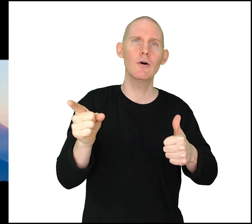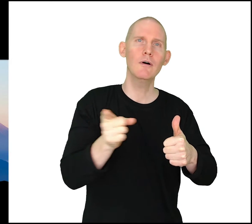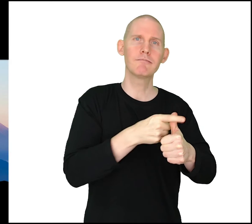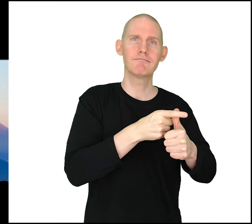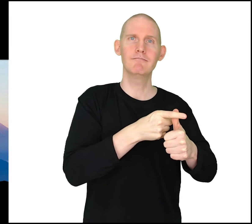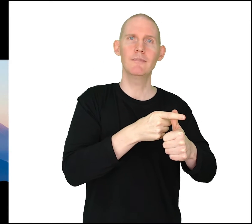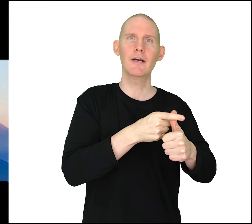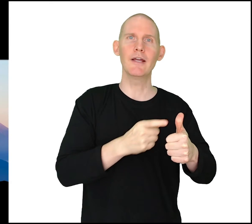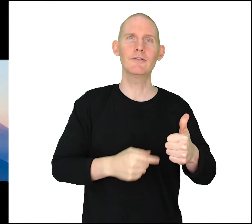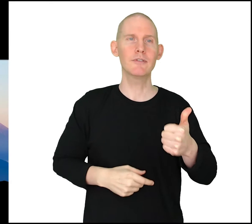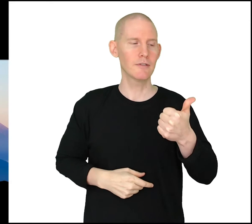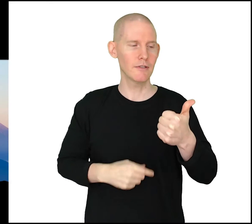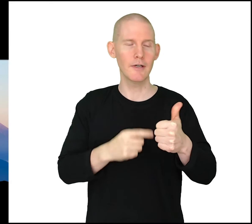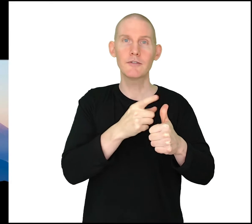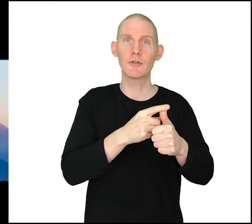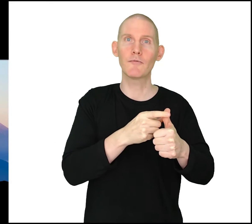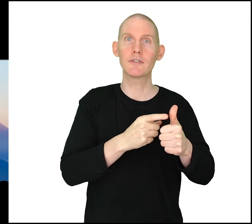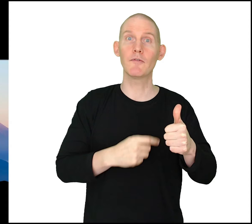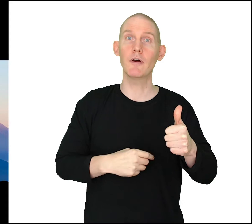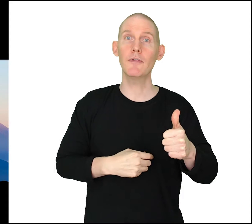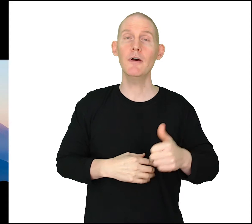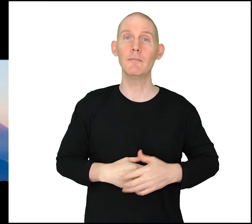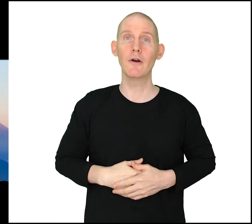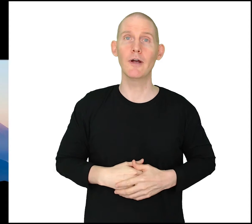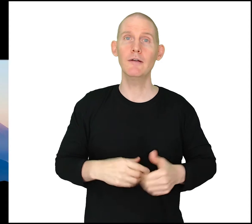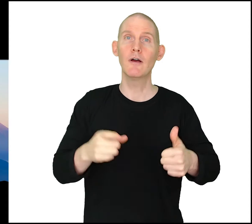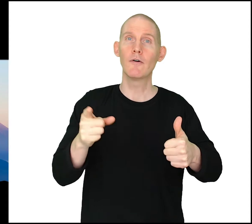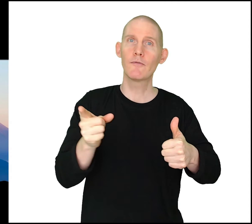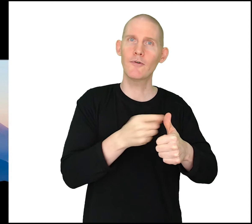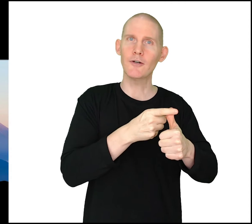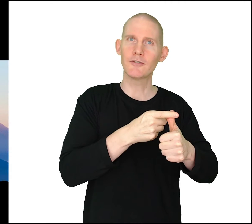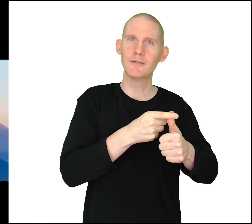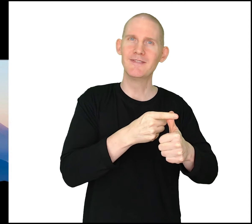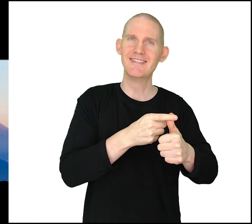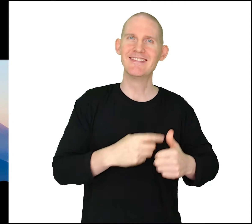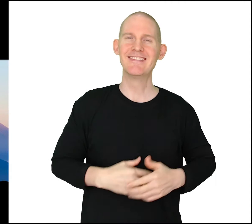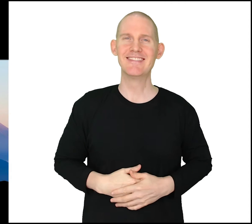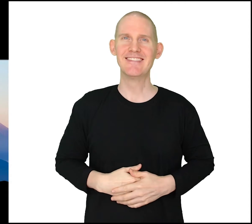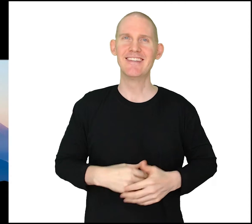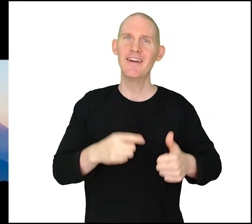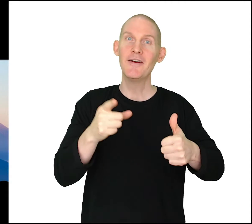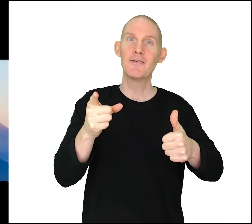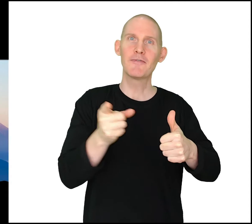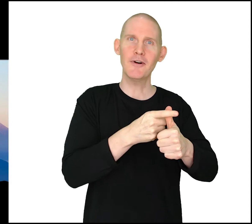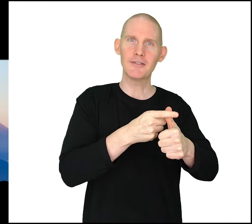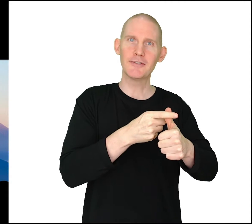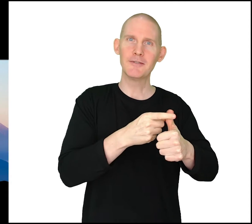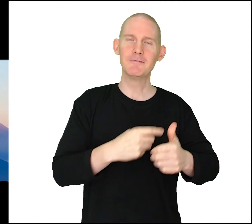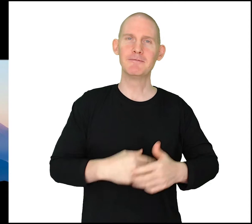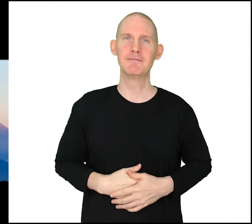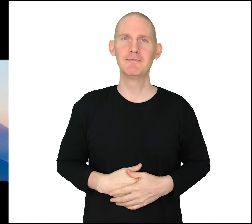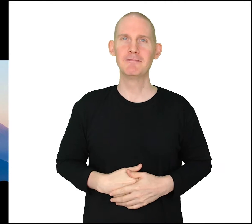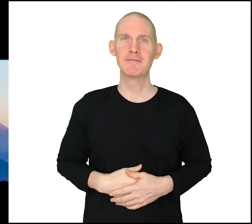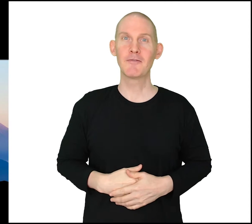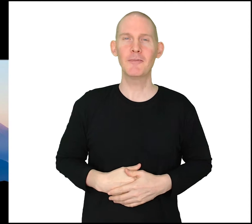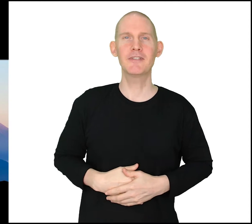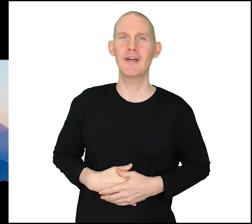against the surface of our thumb all right first first from the side